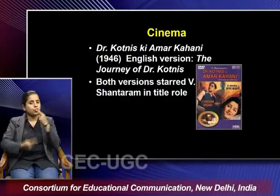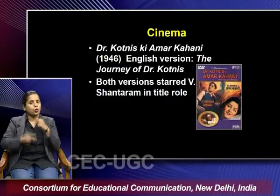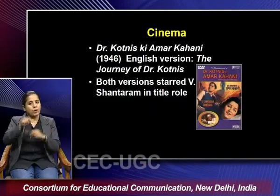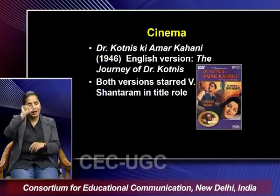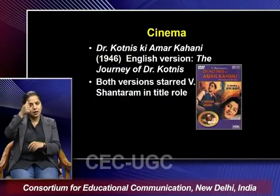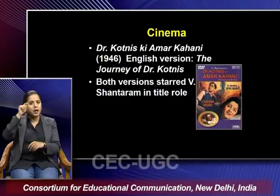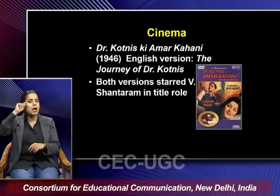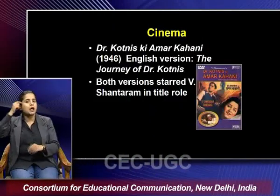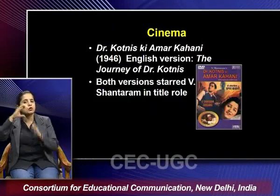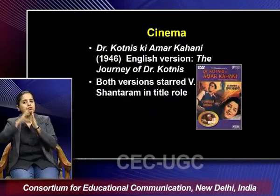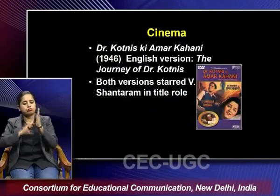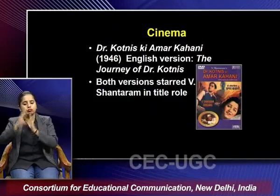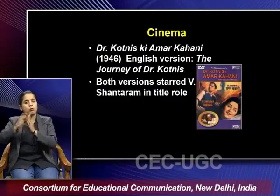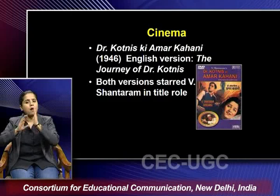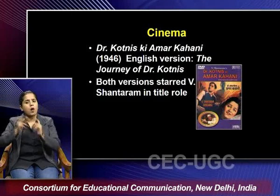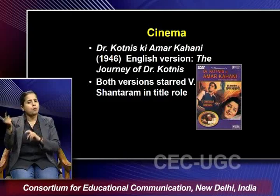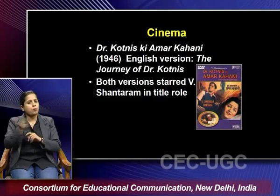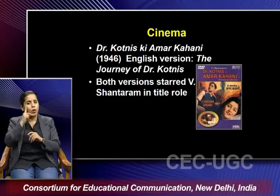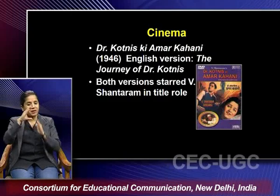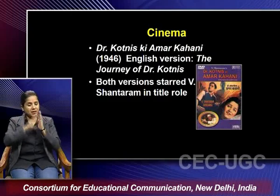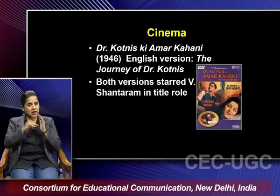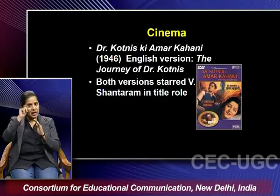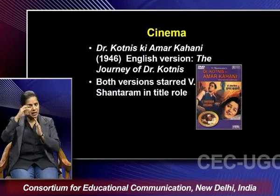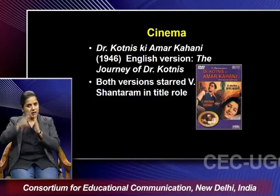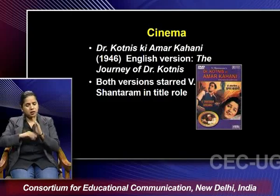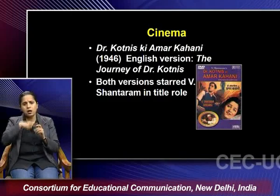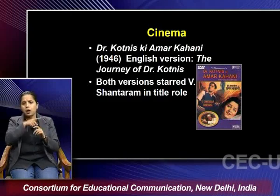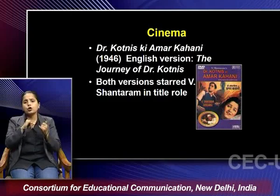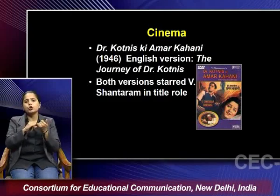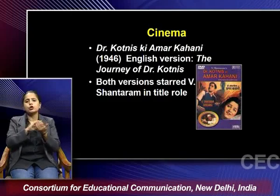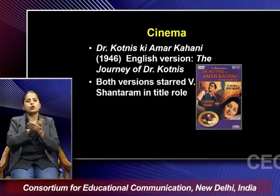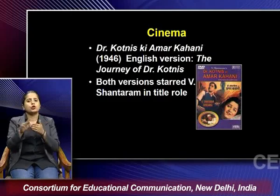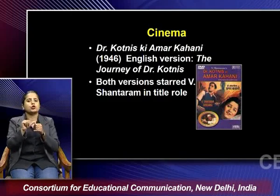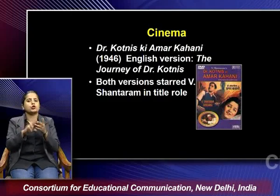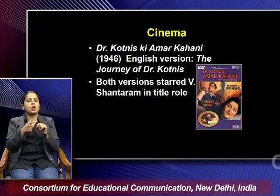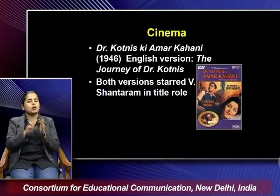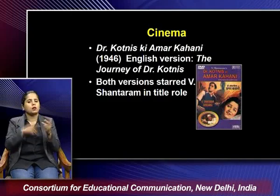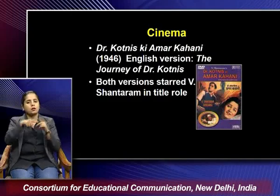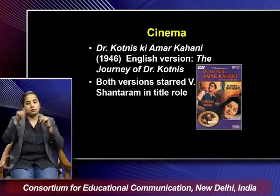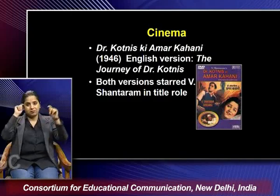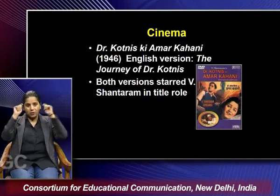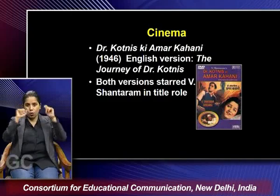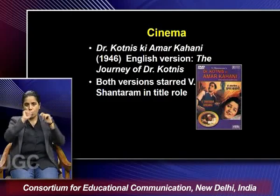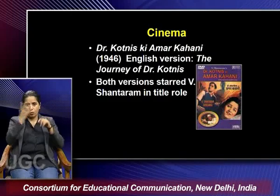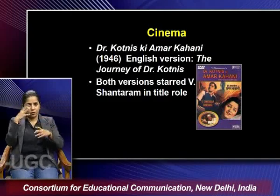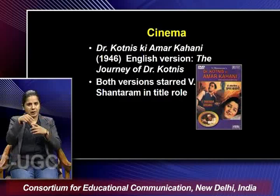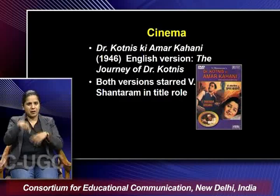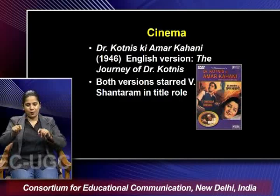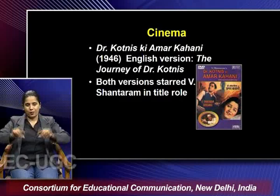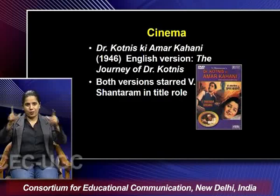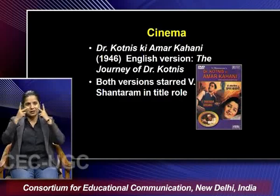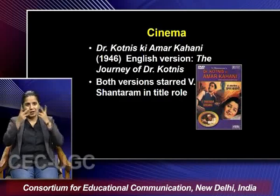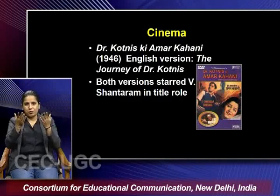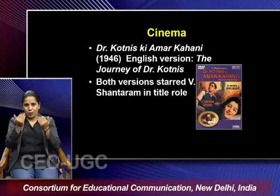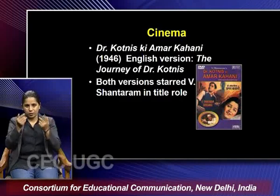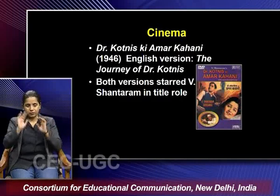as hindi and in both the versions vishantaram played the title role as you can see on the screen as well